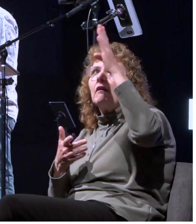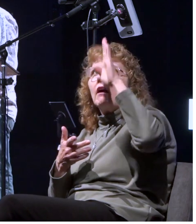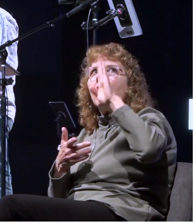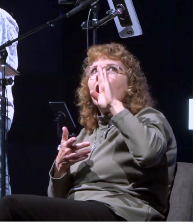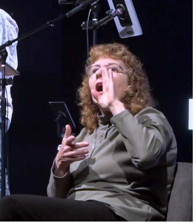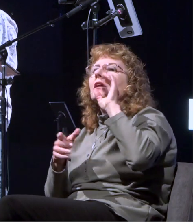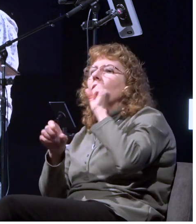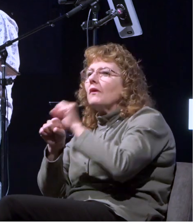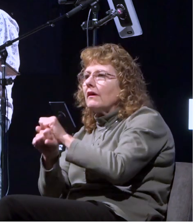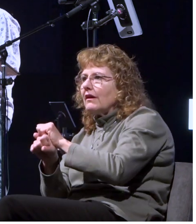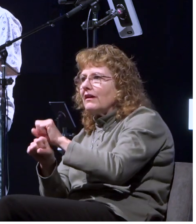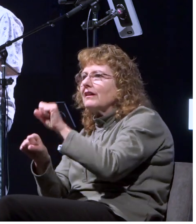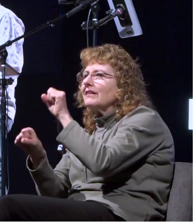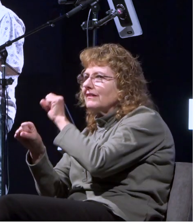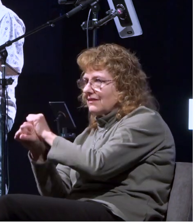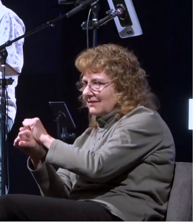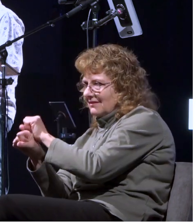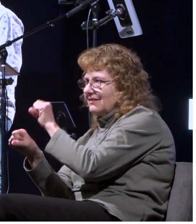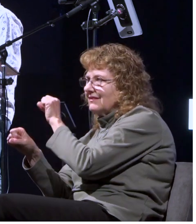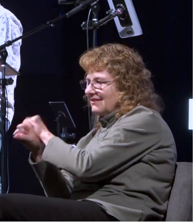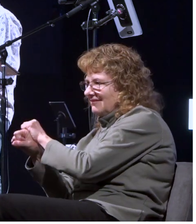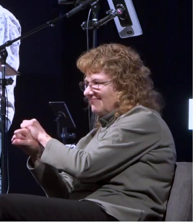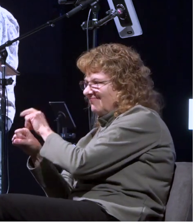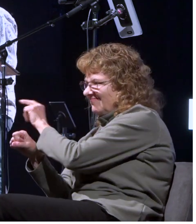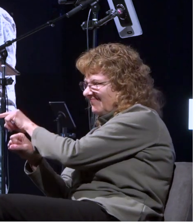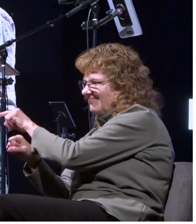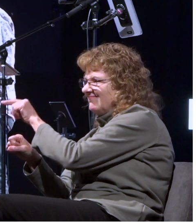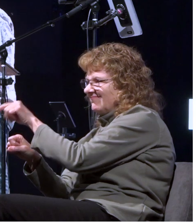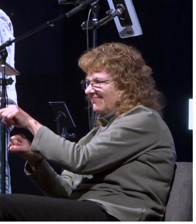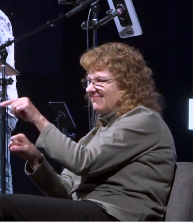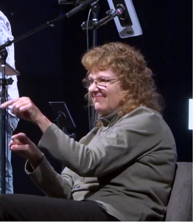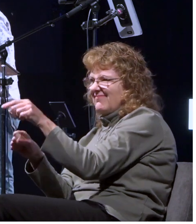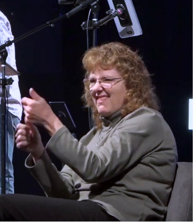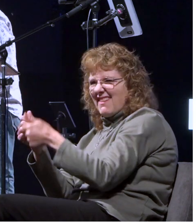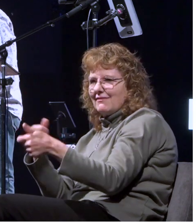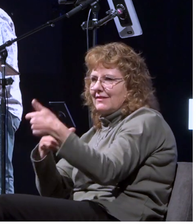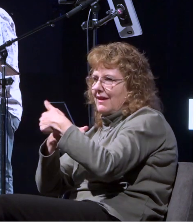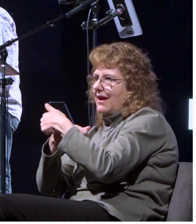every circumstance god's working right and